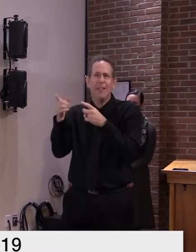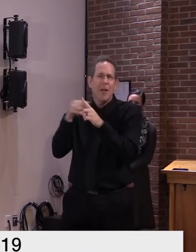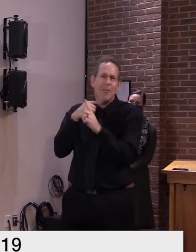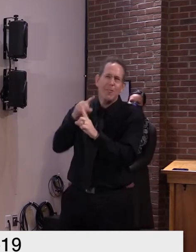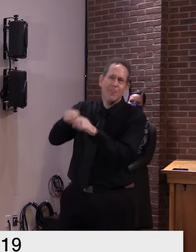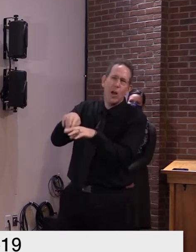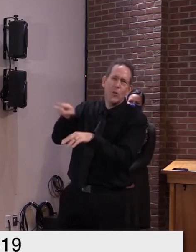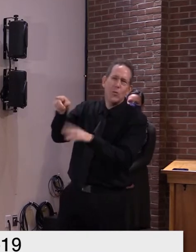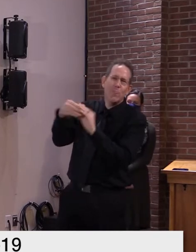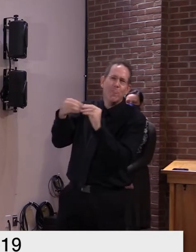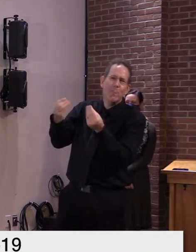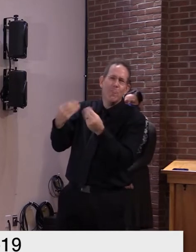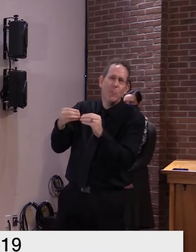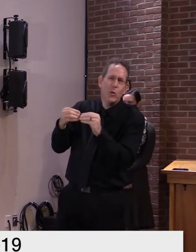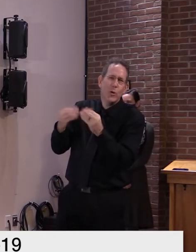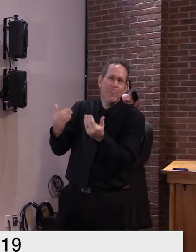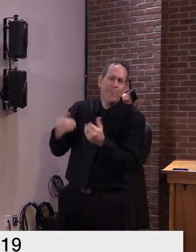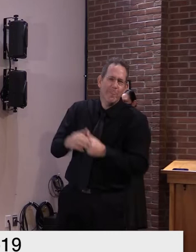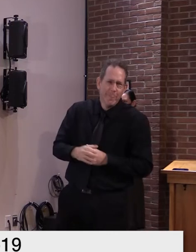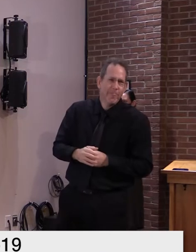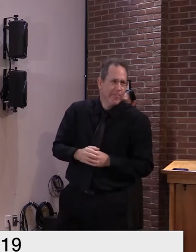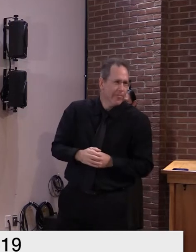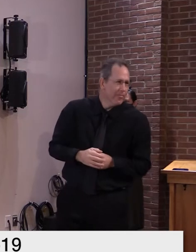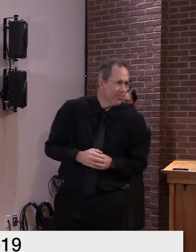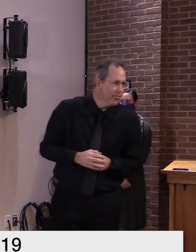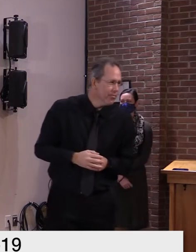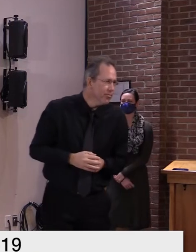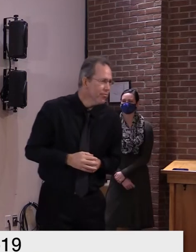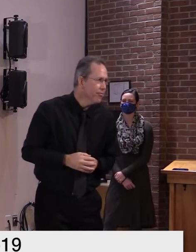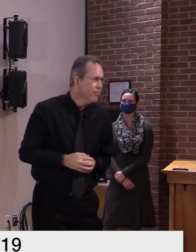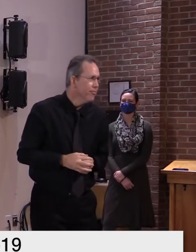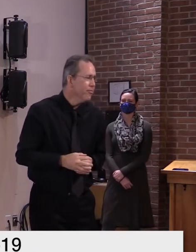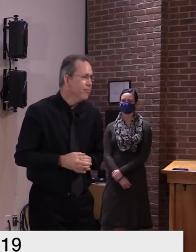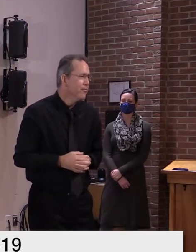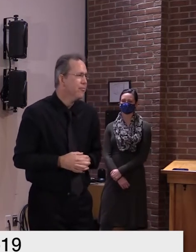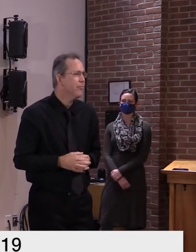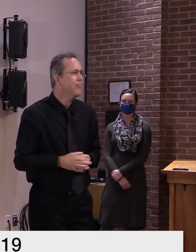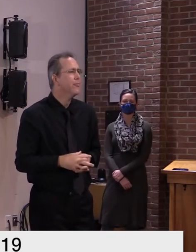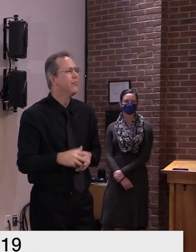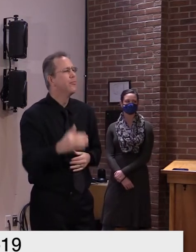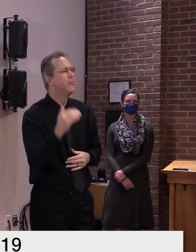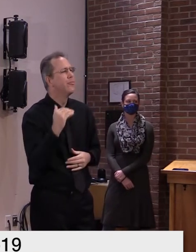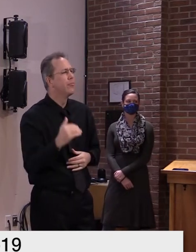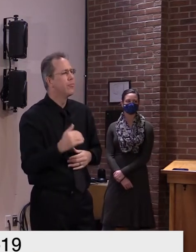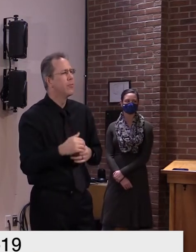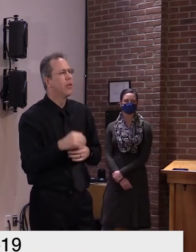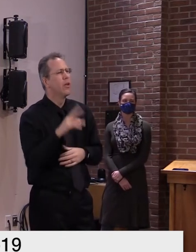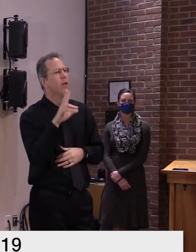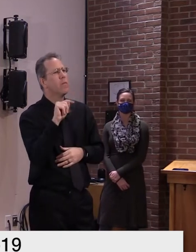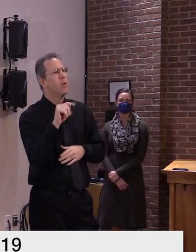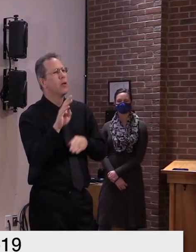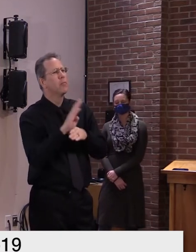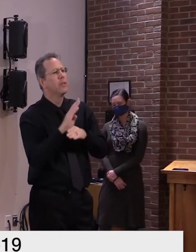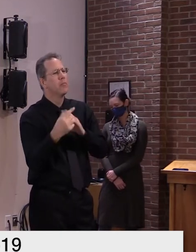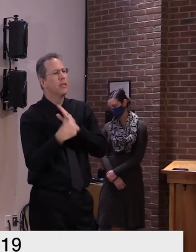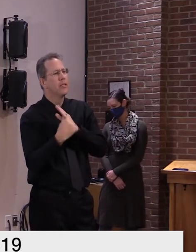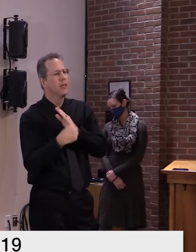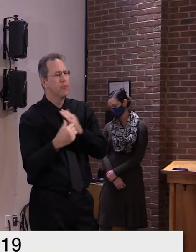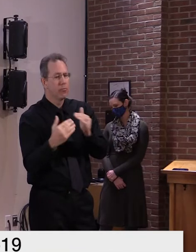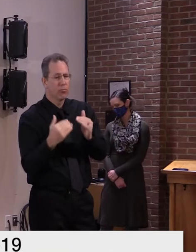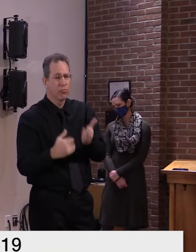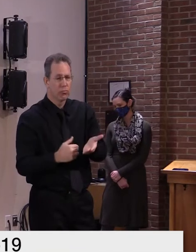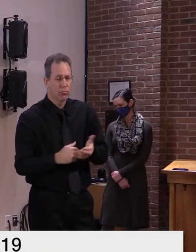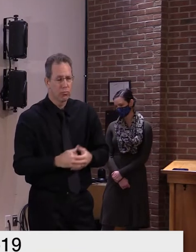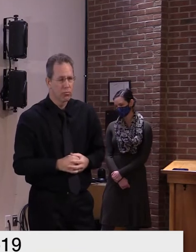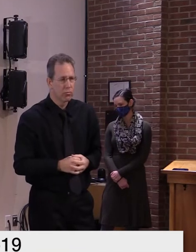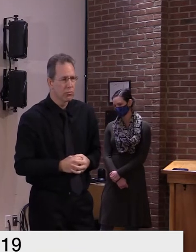all right tim vermont business magazine uh good morning governor i